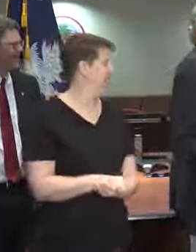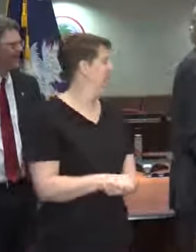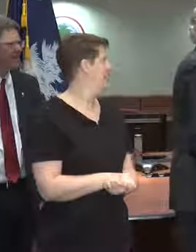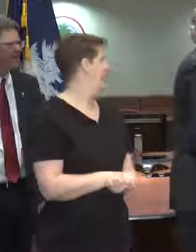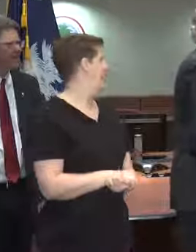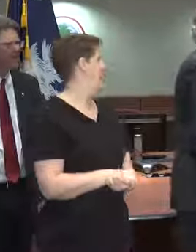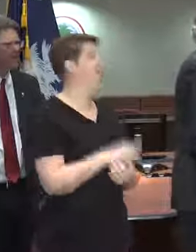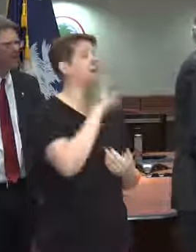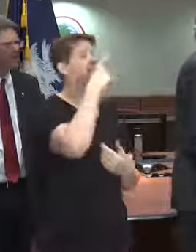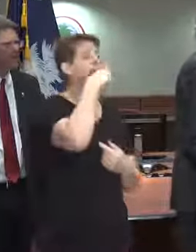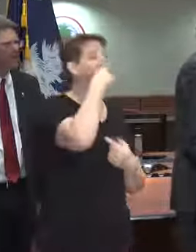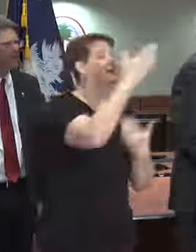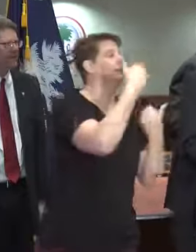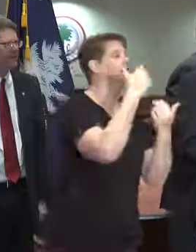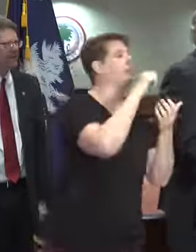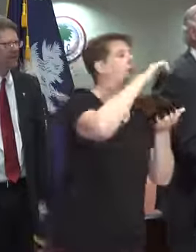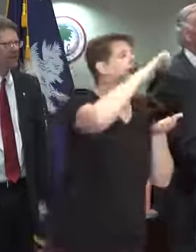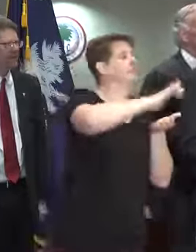Give me some of that sound.